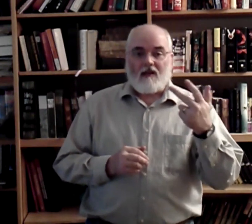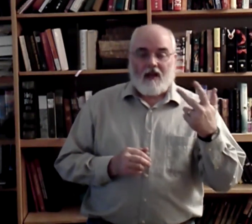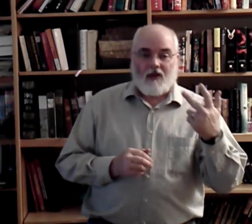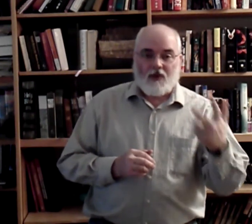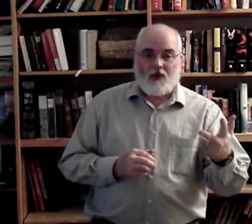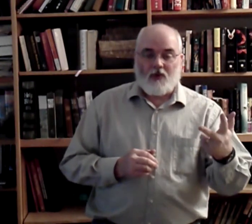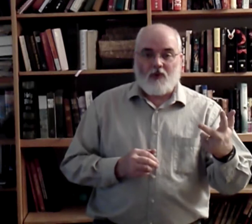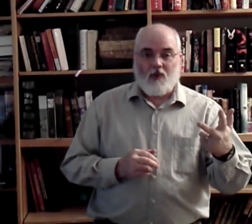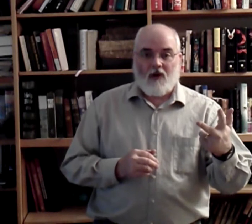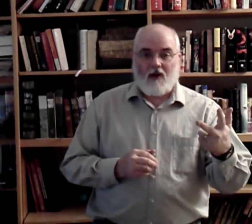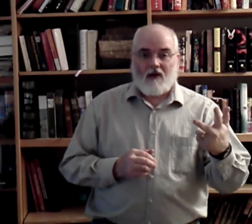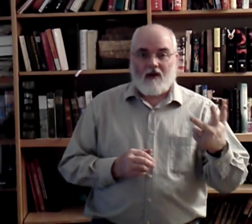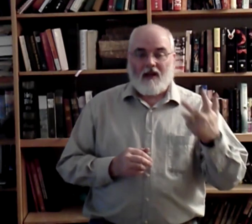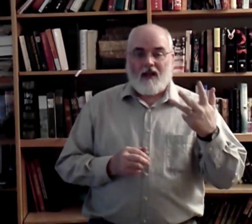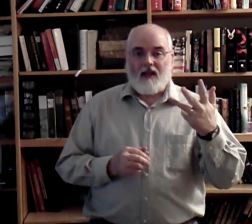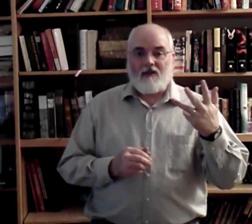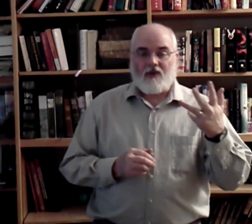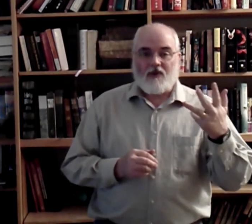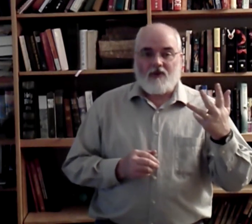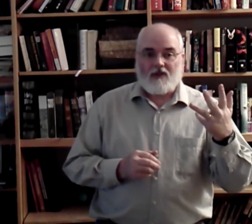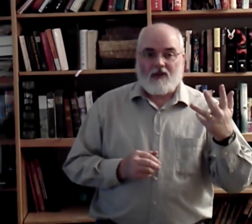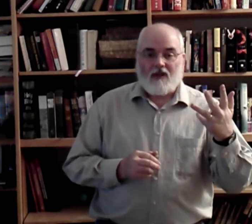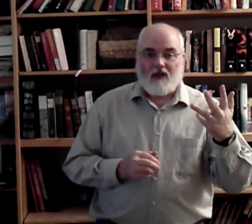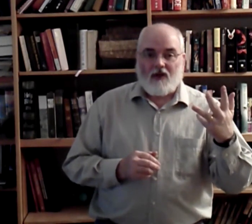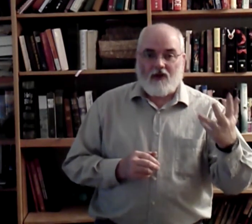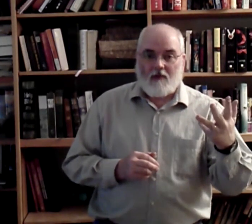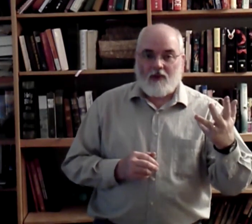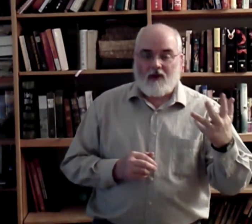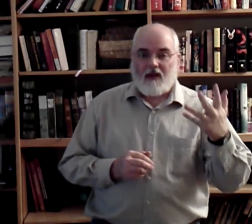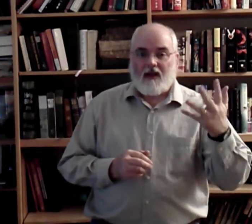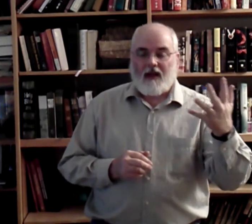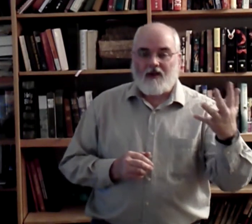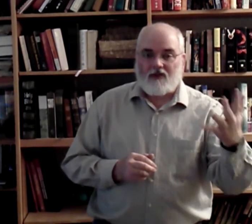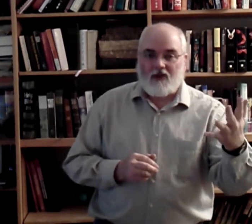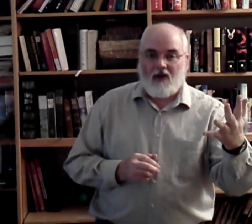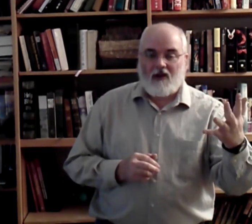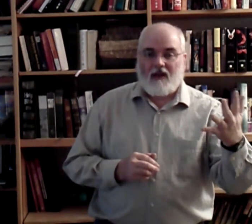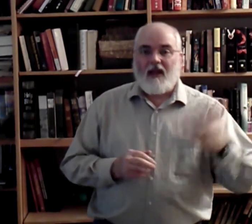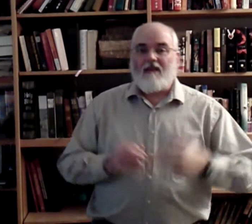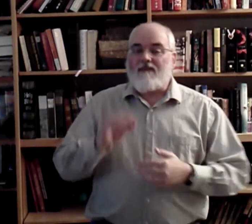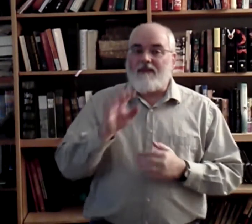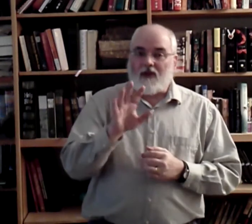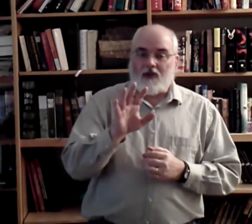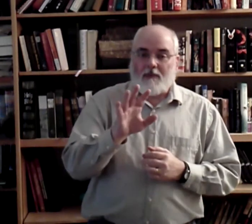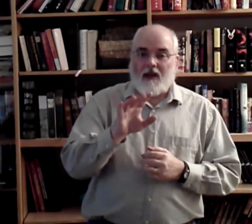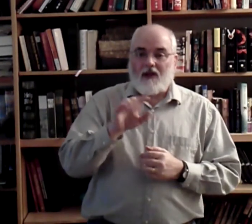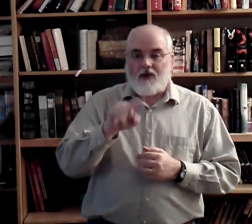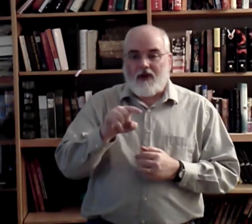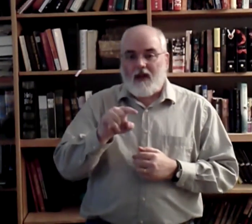Introduce who you are. Introduce your number and your song. Fingerspell your name.